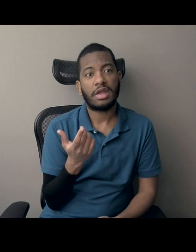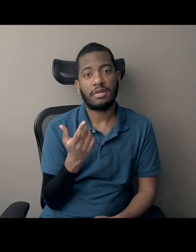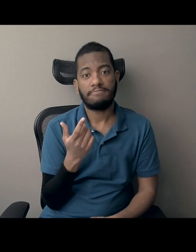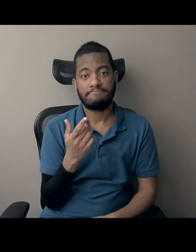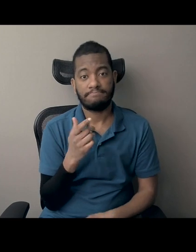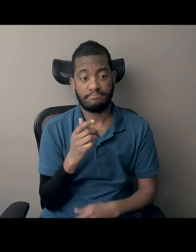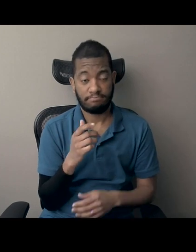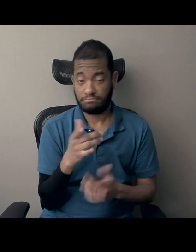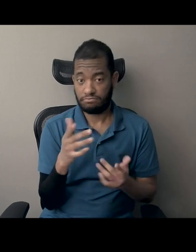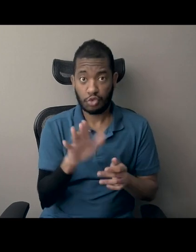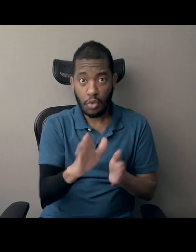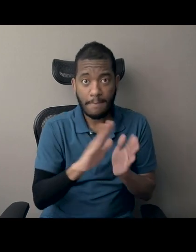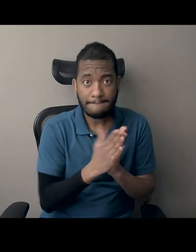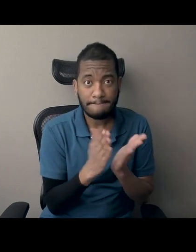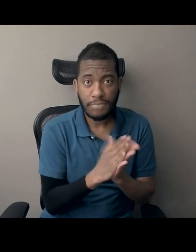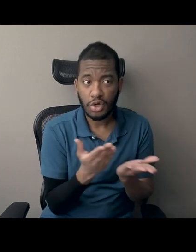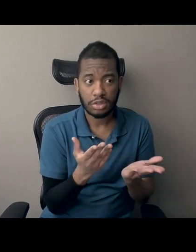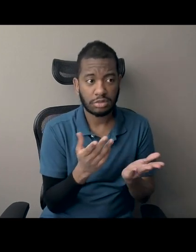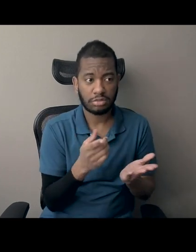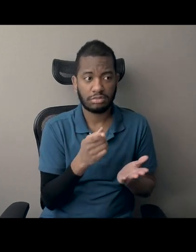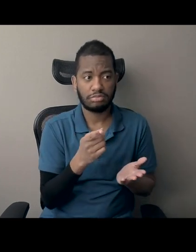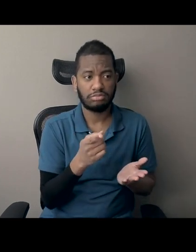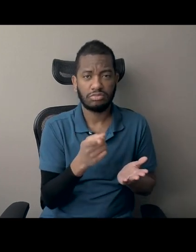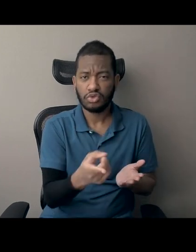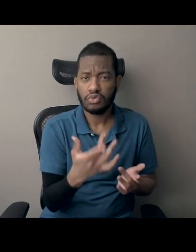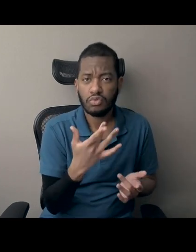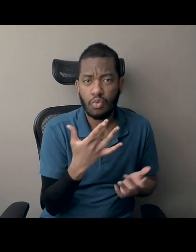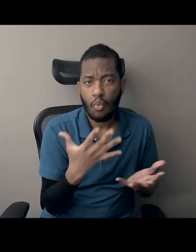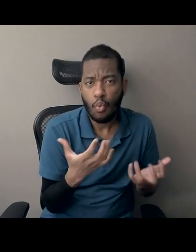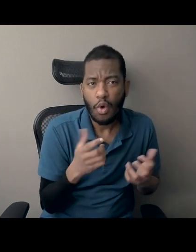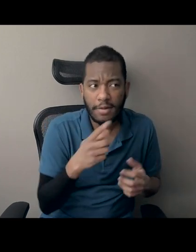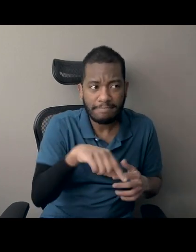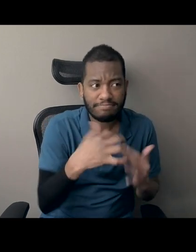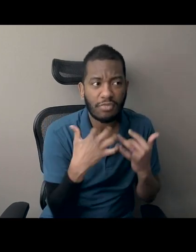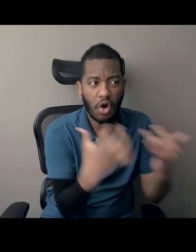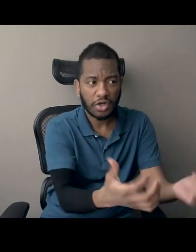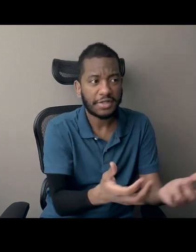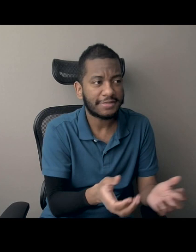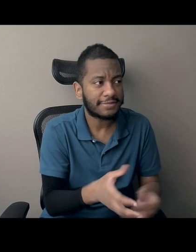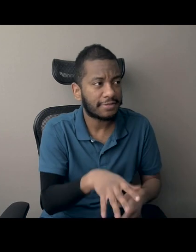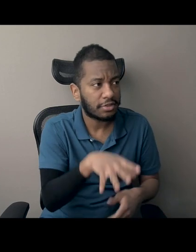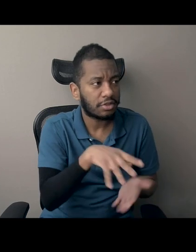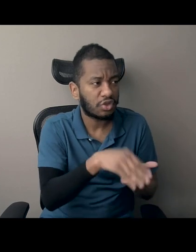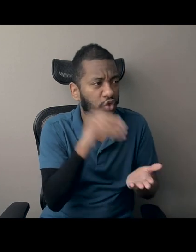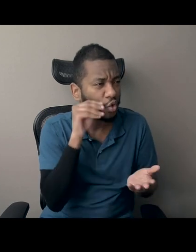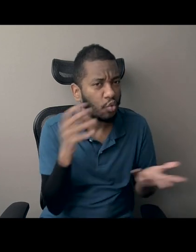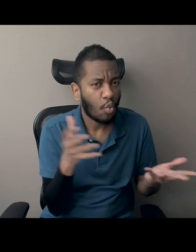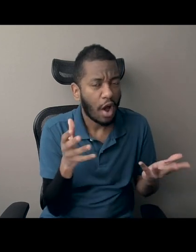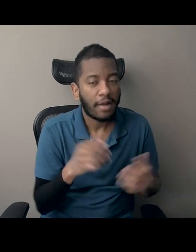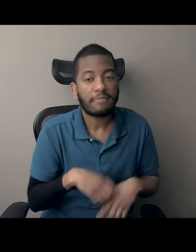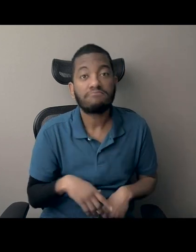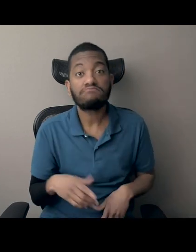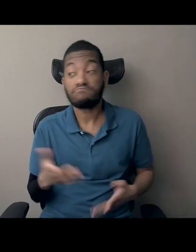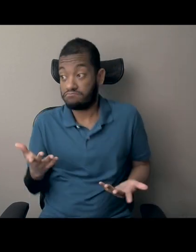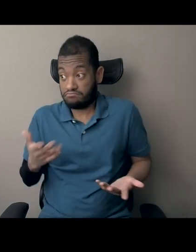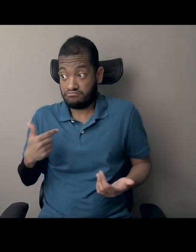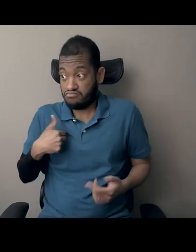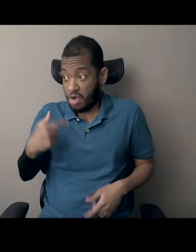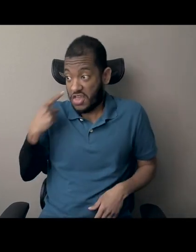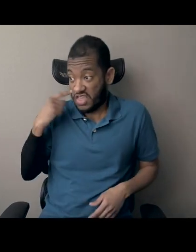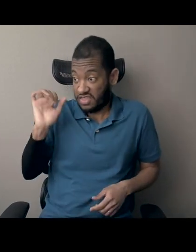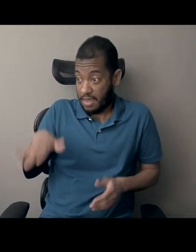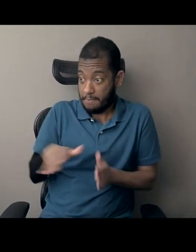it? I would say that I would say Black was the Incas for all Americans and anyone